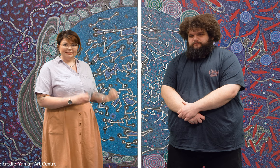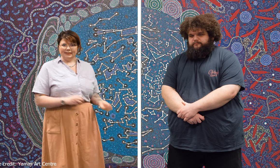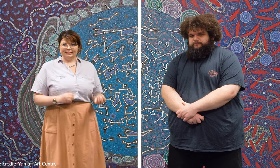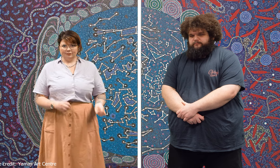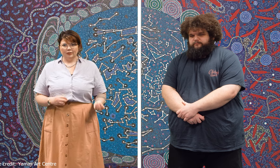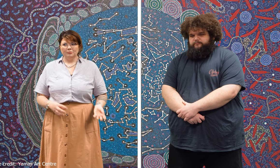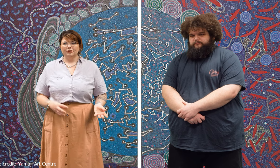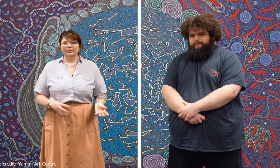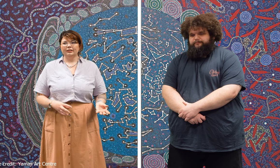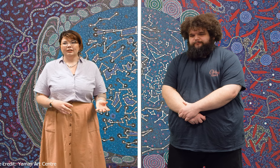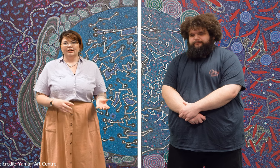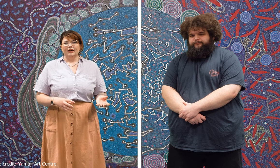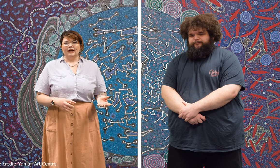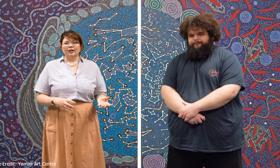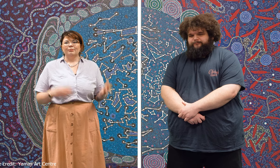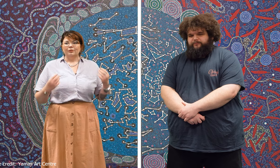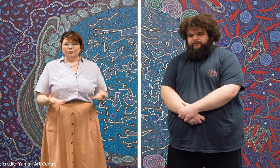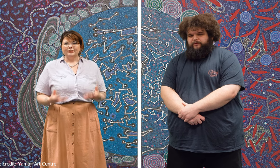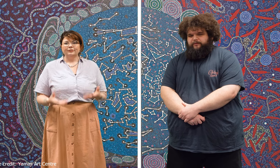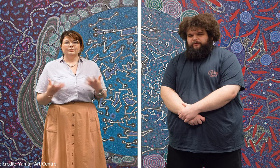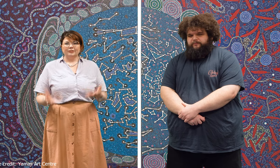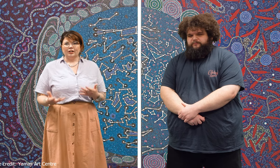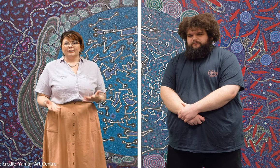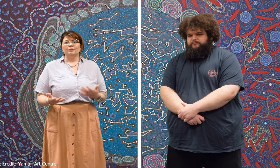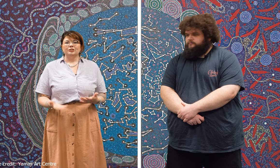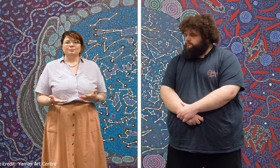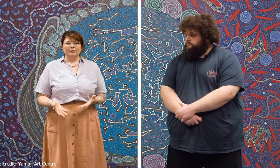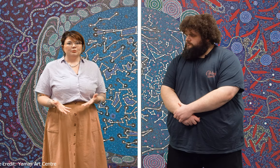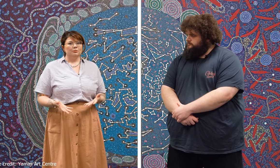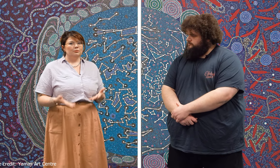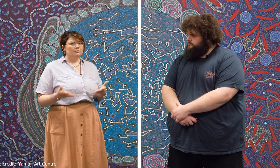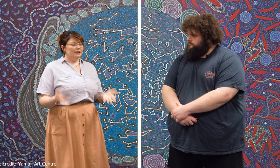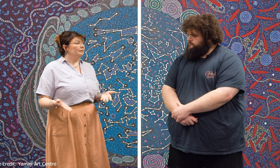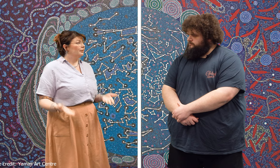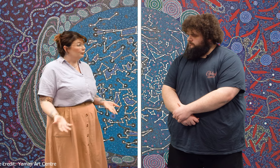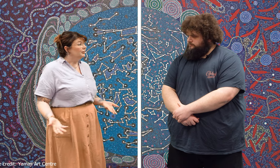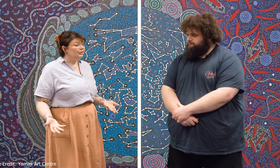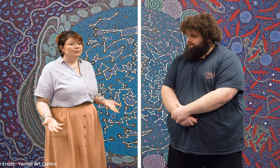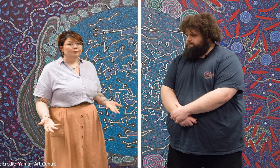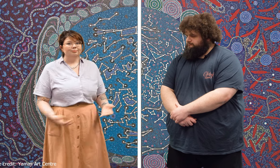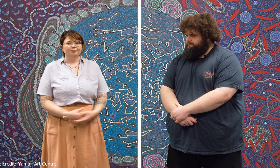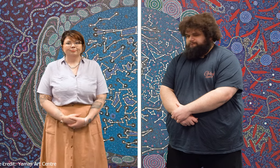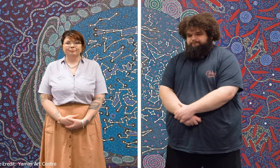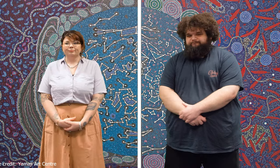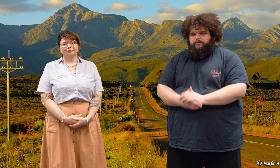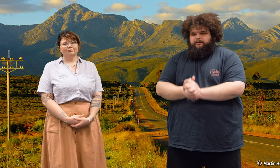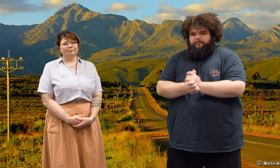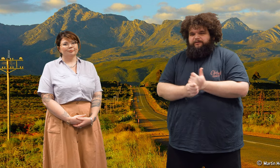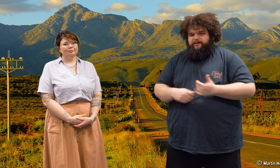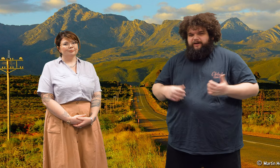scientific community, but also the Wairajiri Yamachi people in the region. So moving on